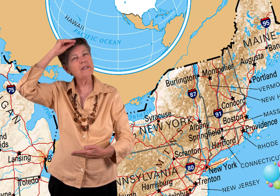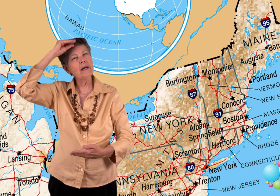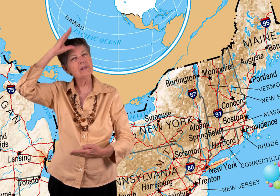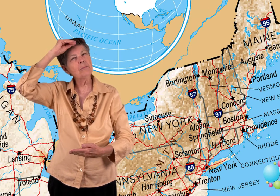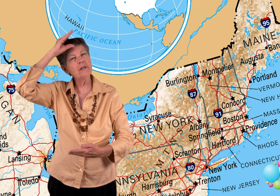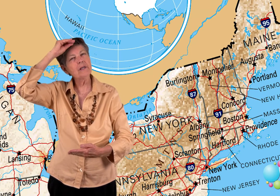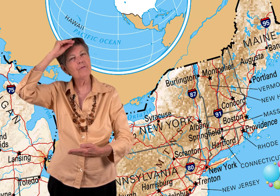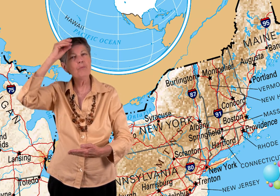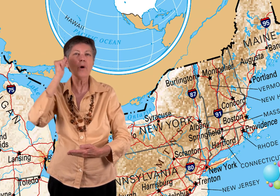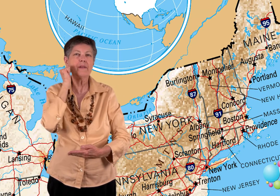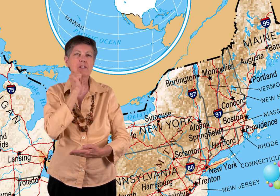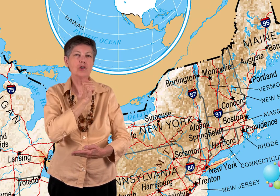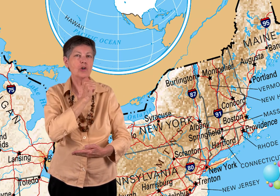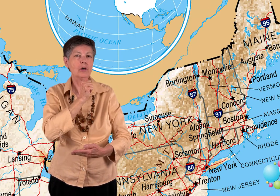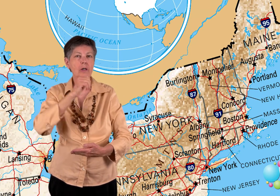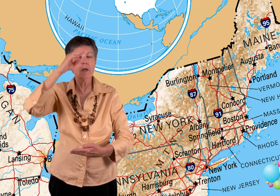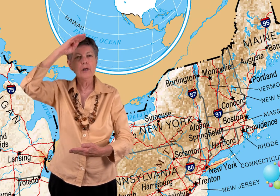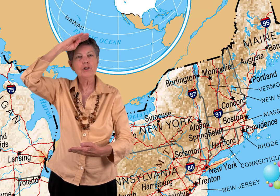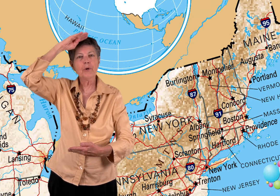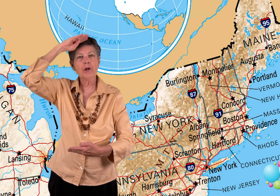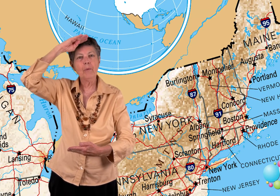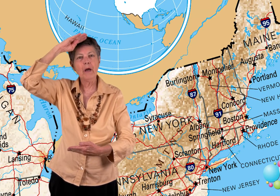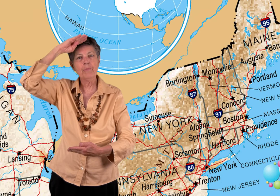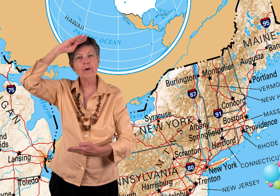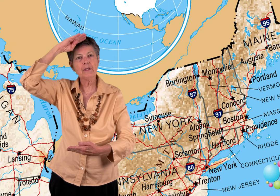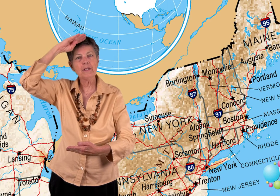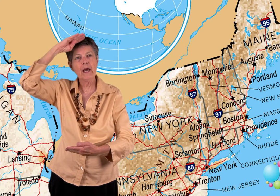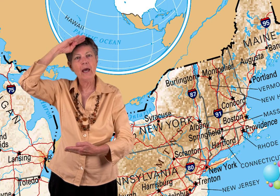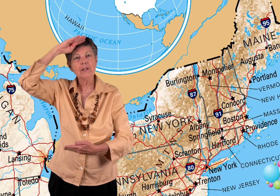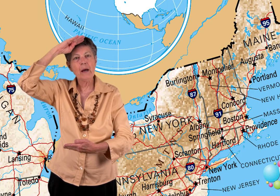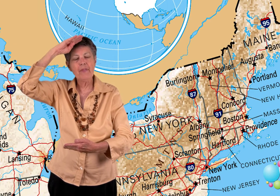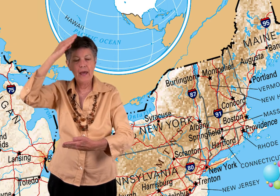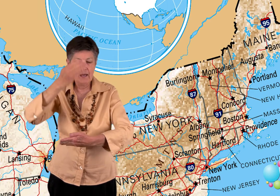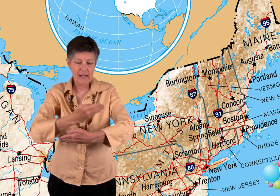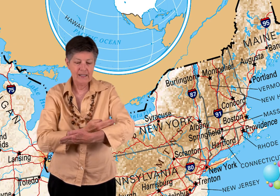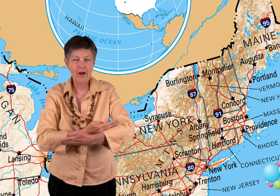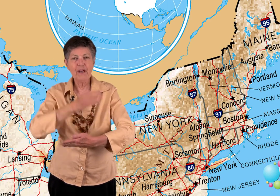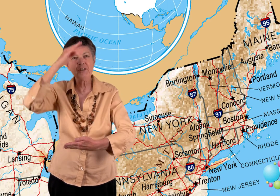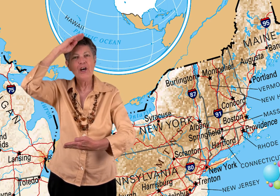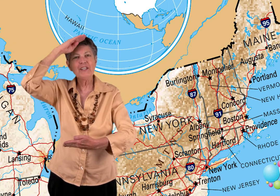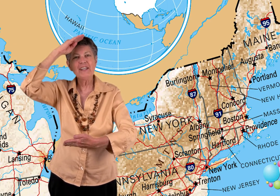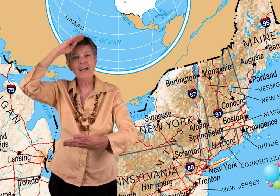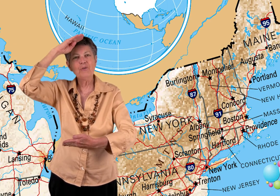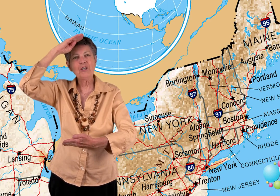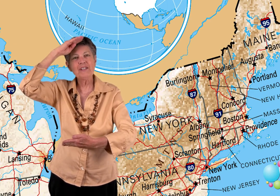signs, this would be the sign for boy, and this is girl. So, we're going to come up here to the top of the head and down, because a son is